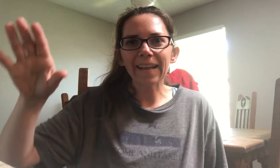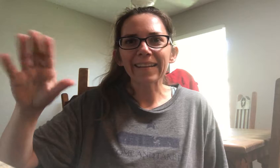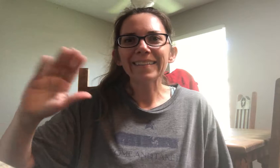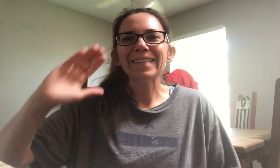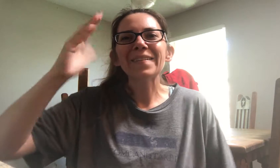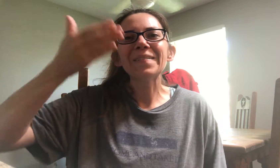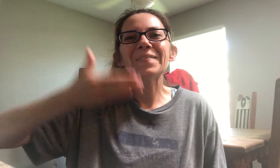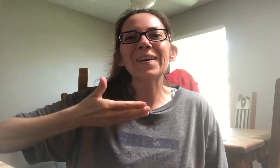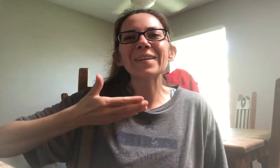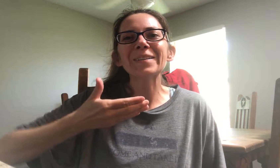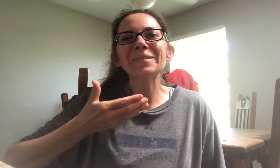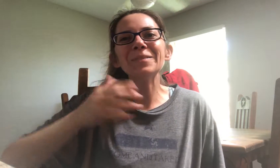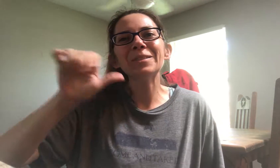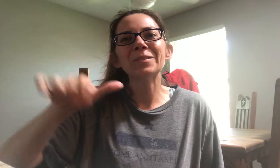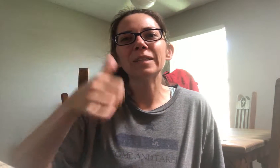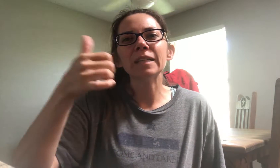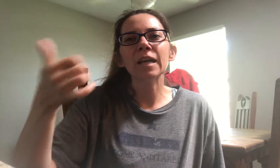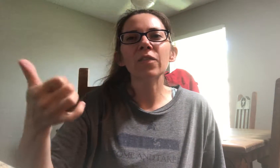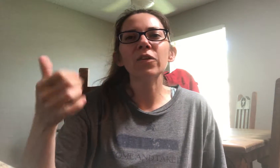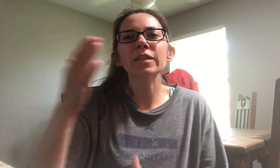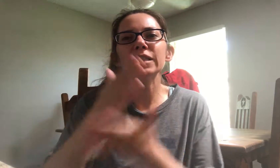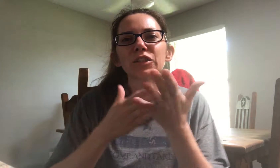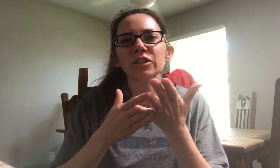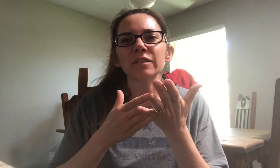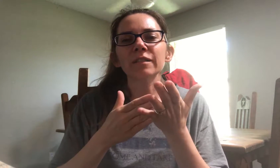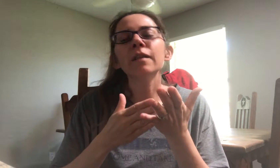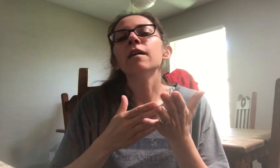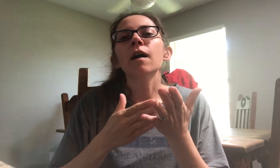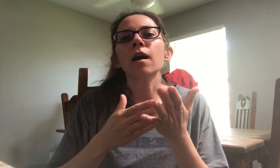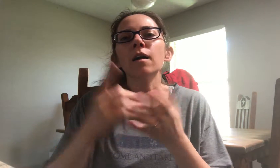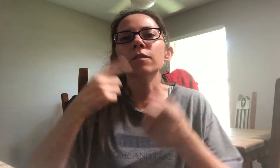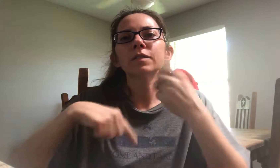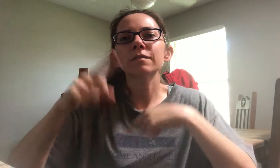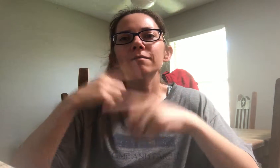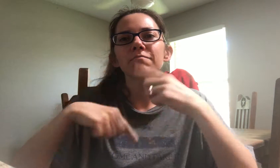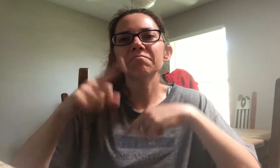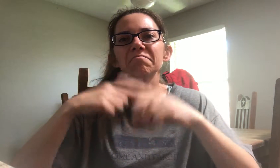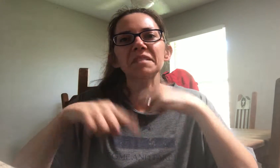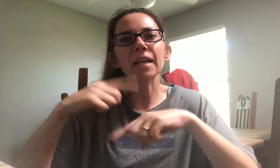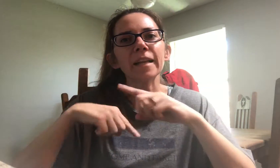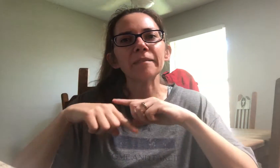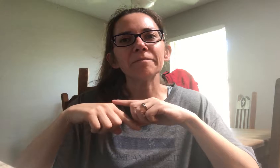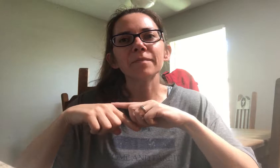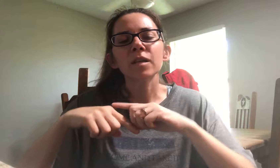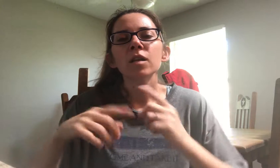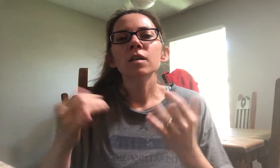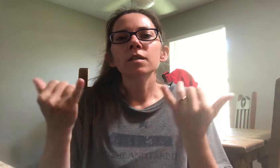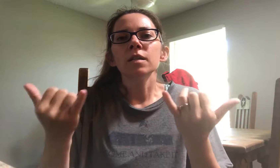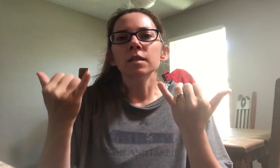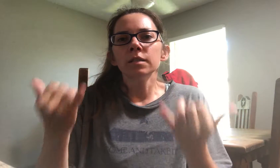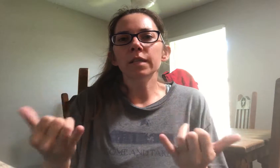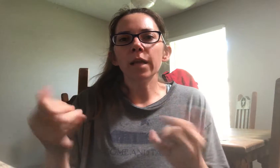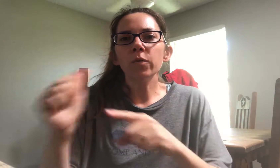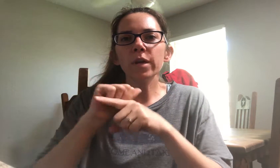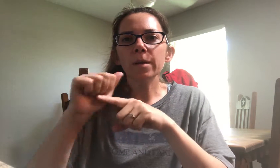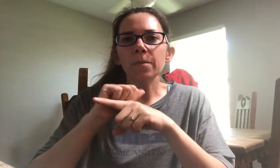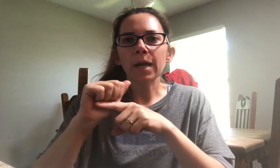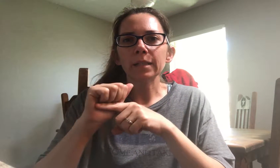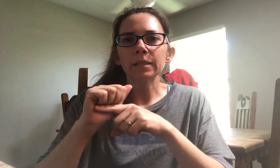Hi, welcome to another edition of Signing. Today we're going to practice